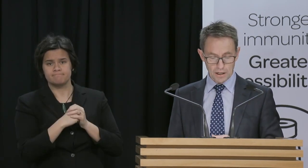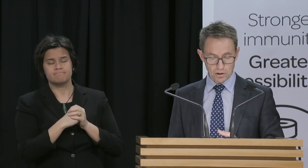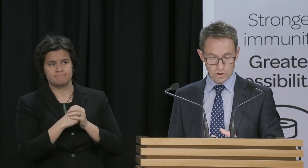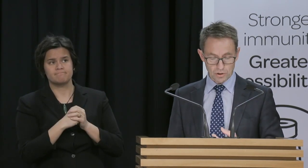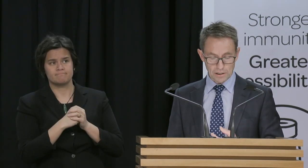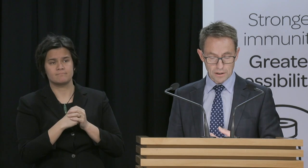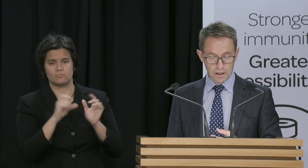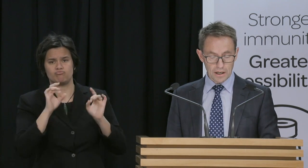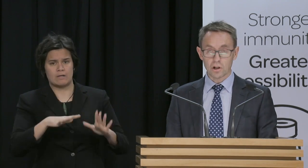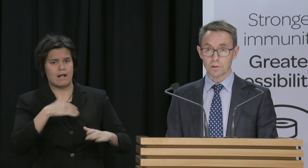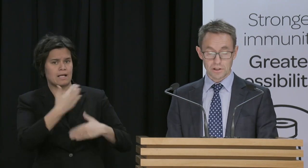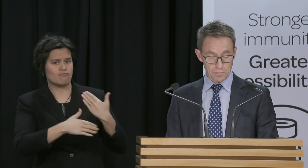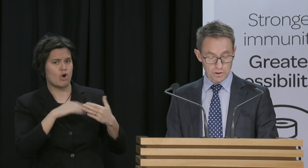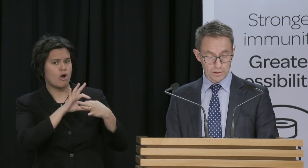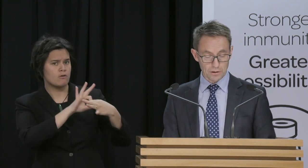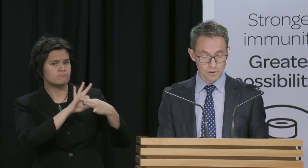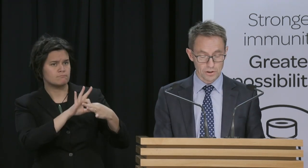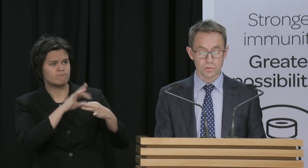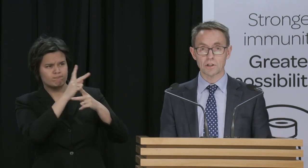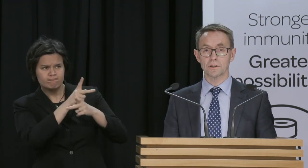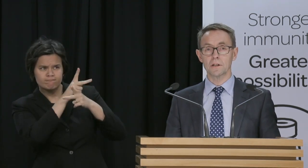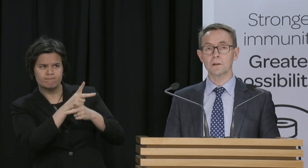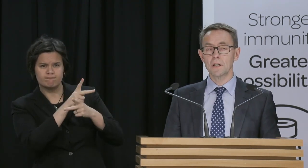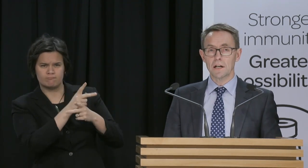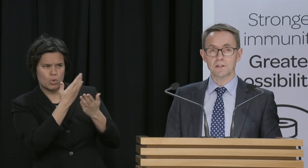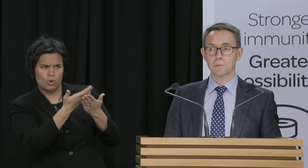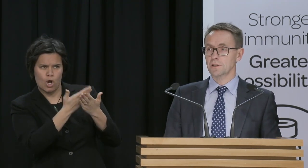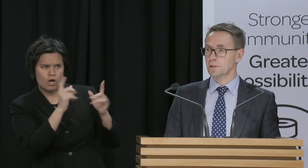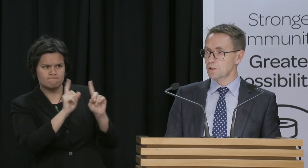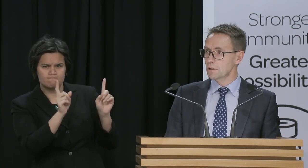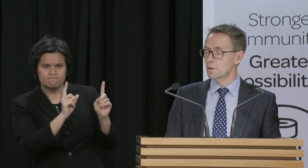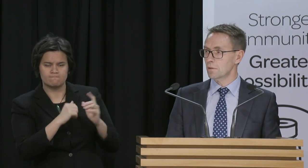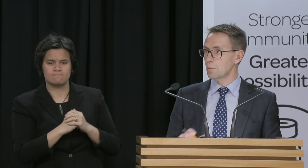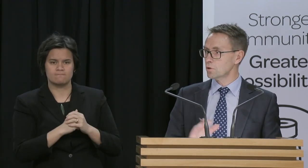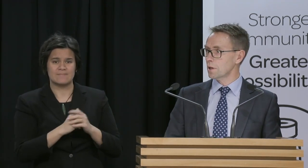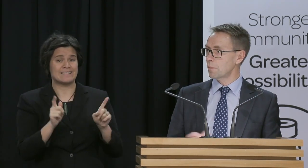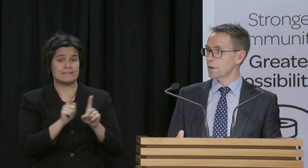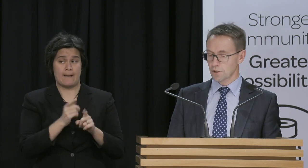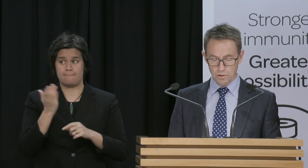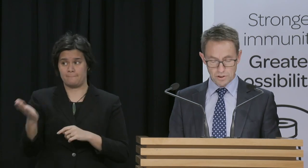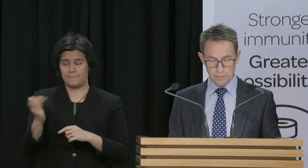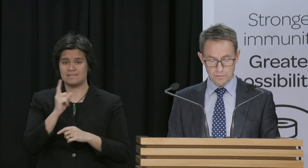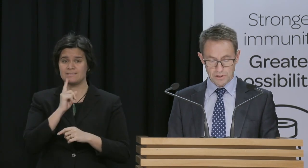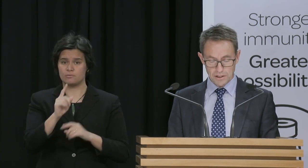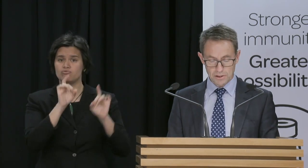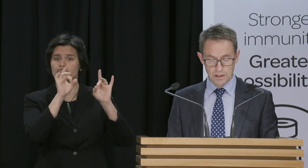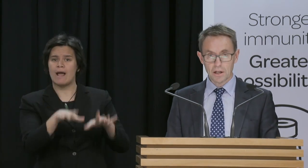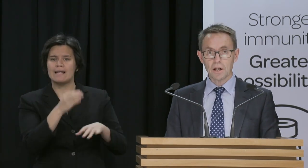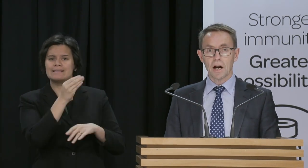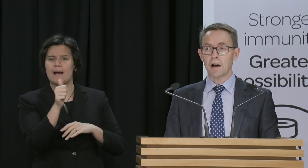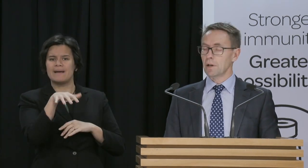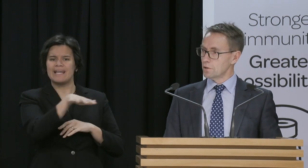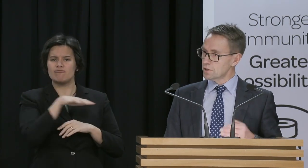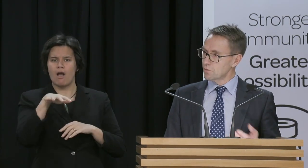in Australia and closely monitoring the situation there. As the Minister said, there are multiple outbreaks across a number of states,